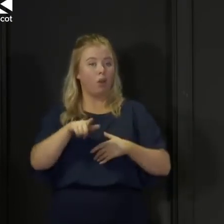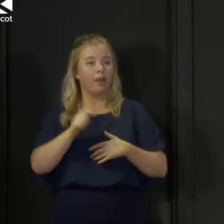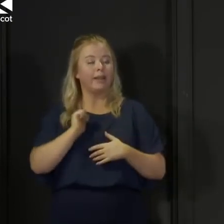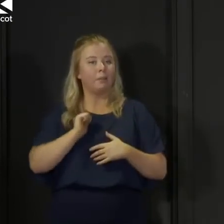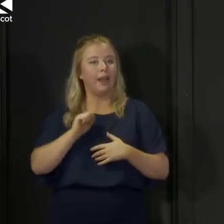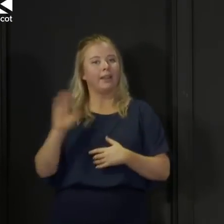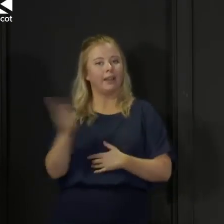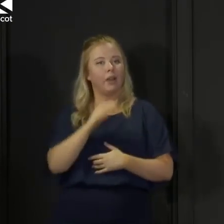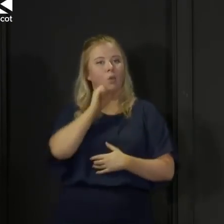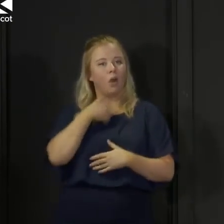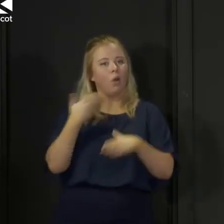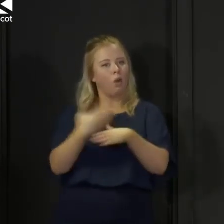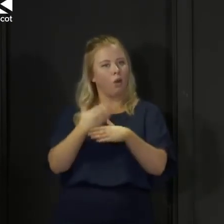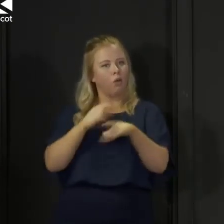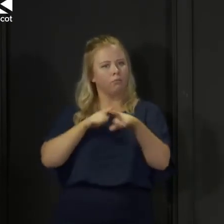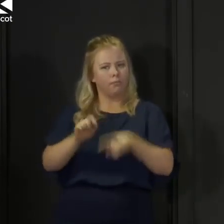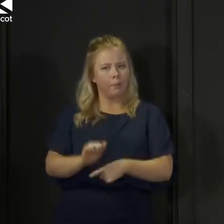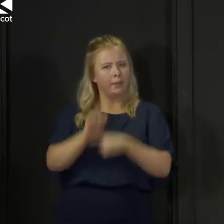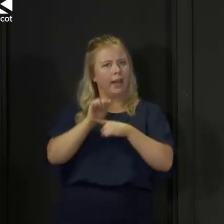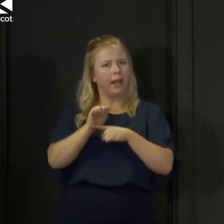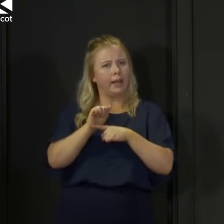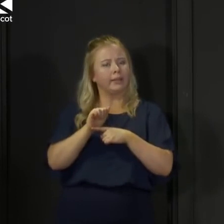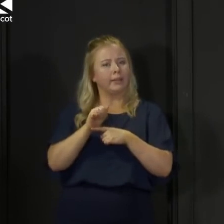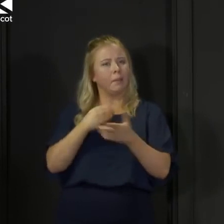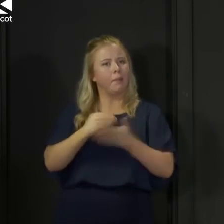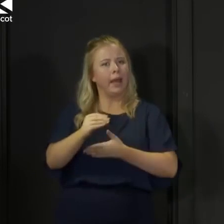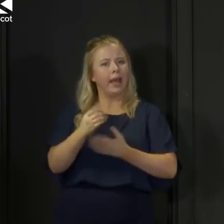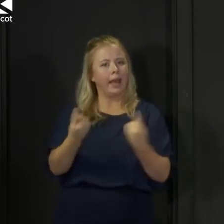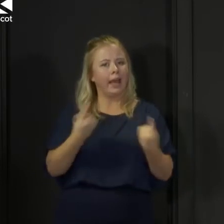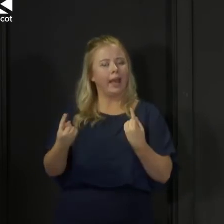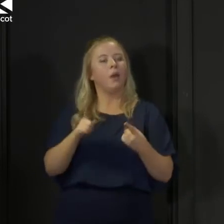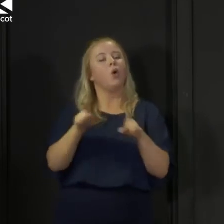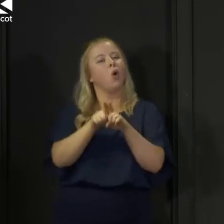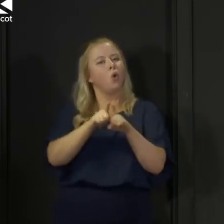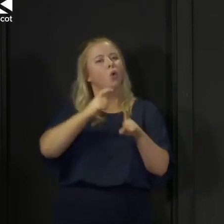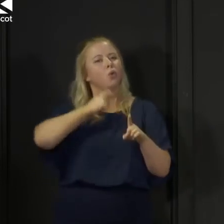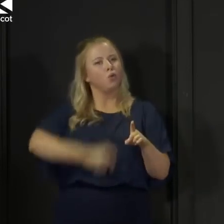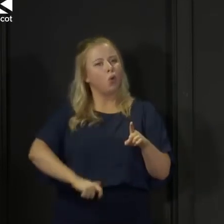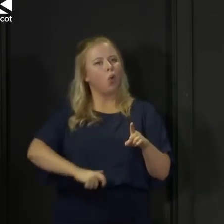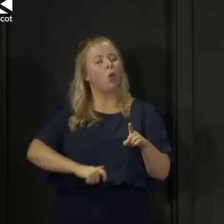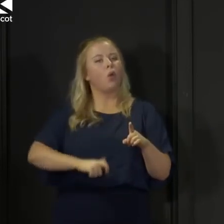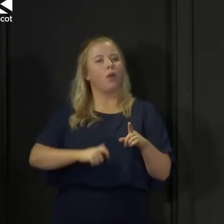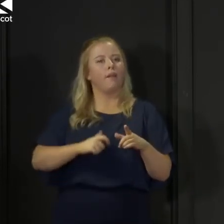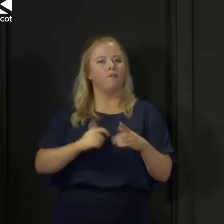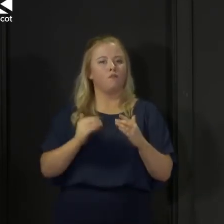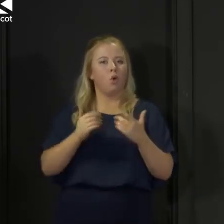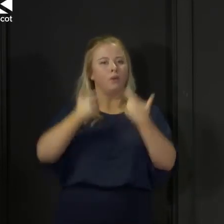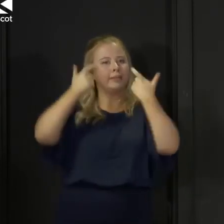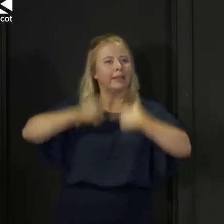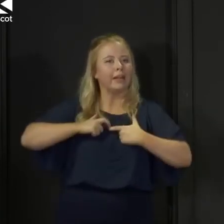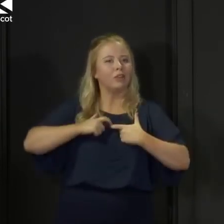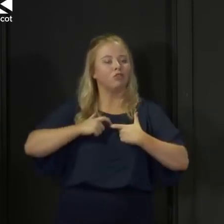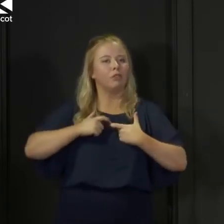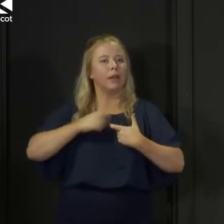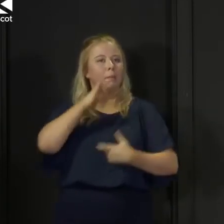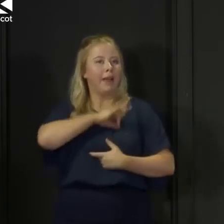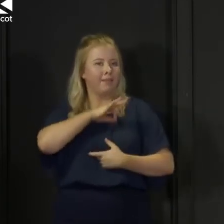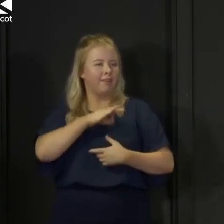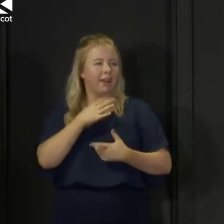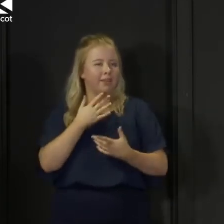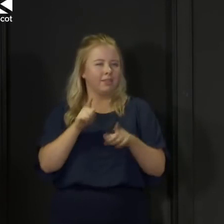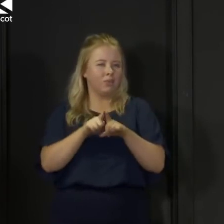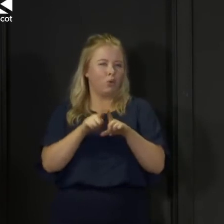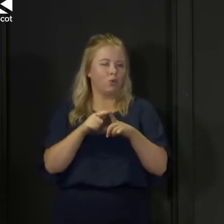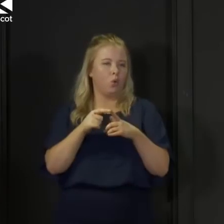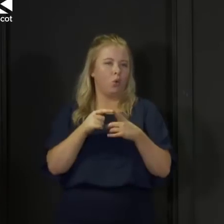work to protect the income of people who are self-isolating. But there is also a role here for statutory benefits, including statutory sick pay. We are